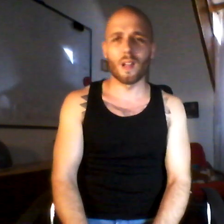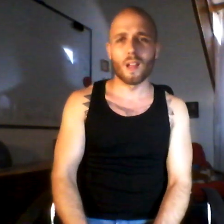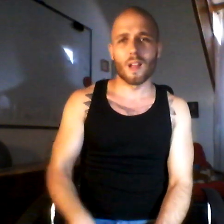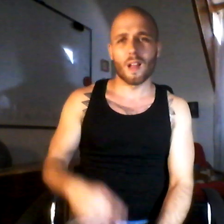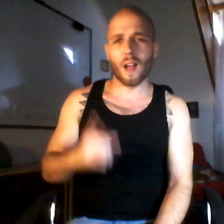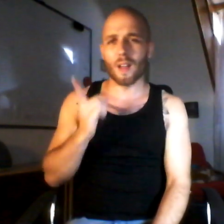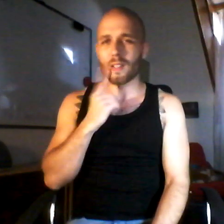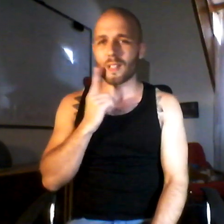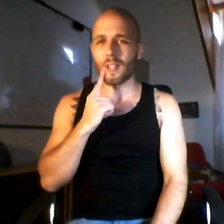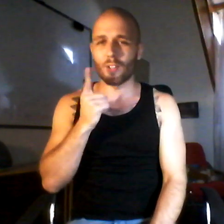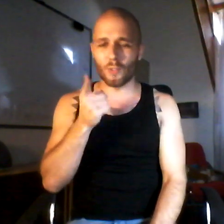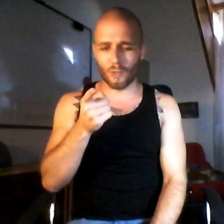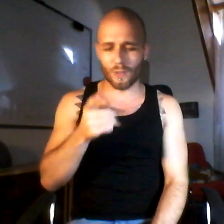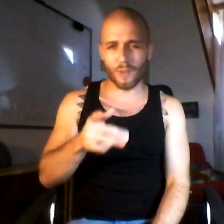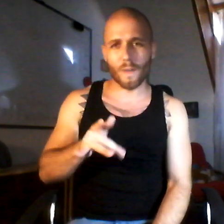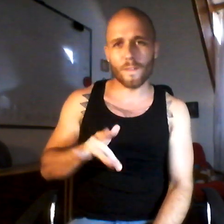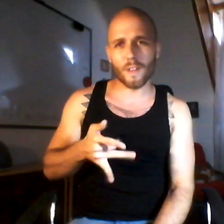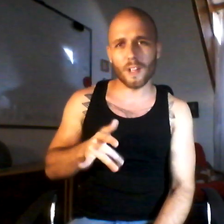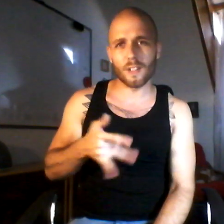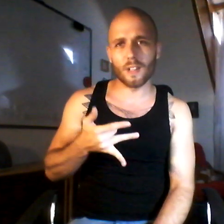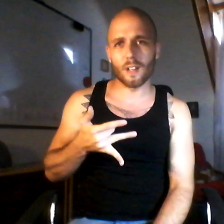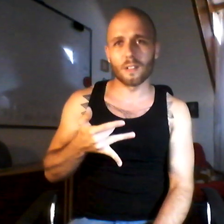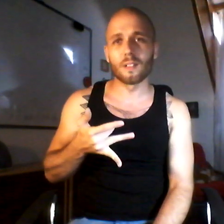I said, do you feel this?